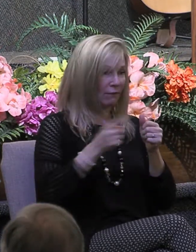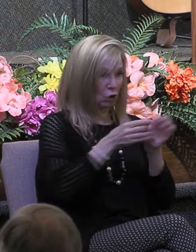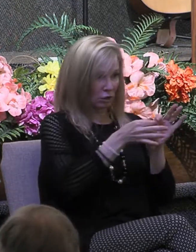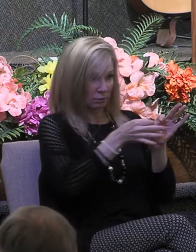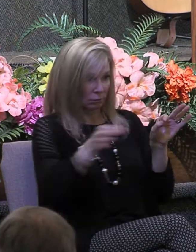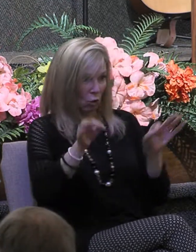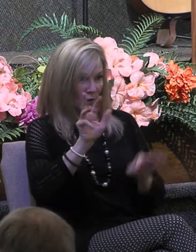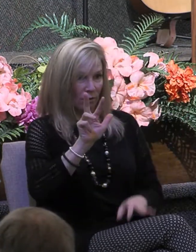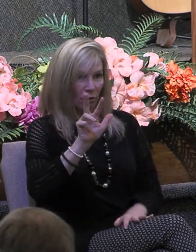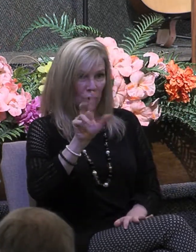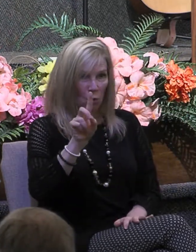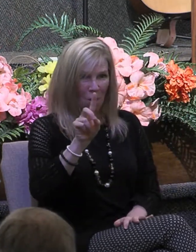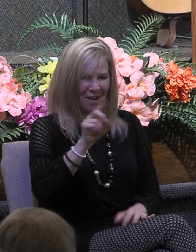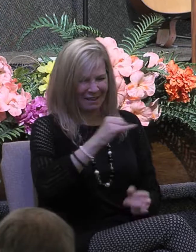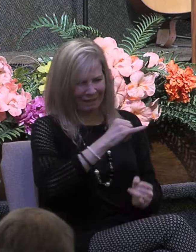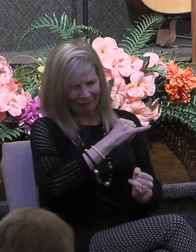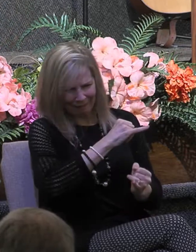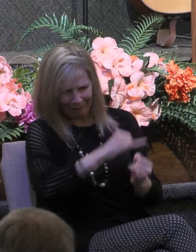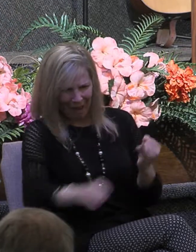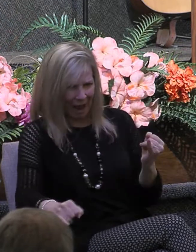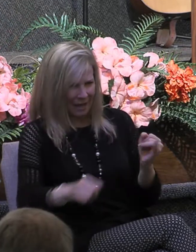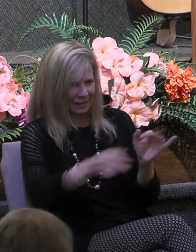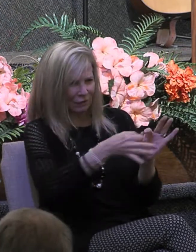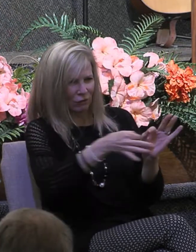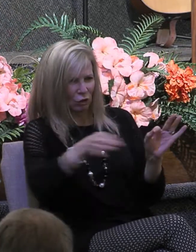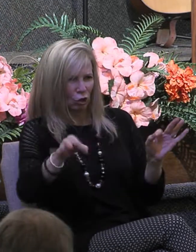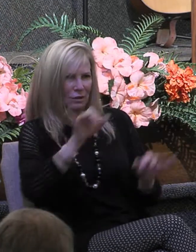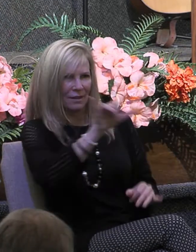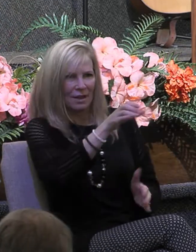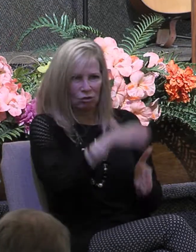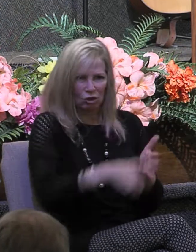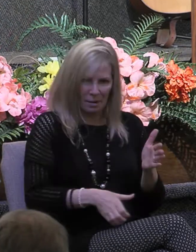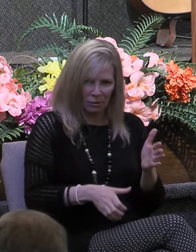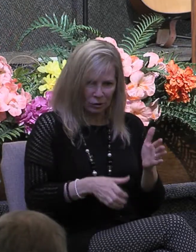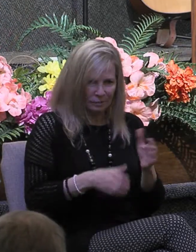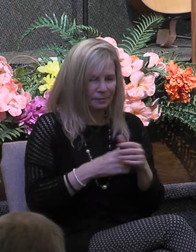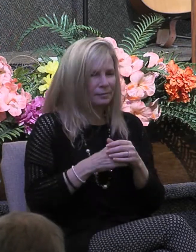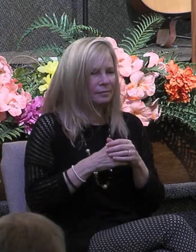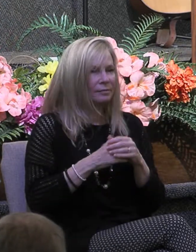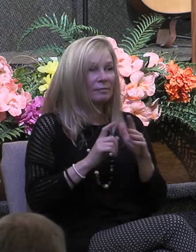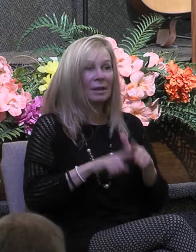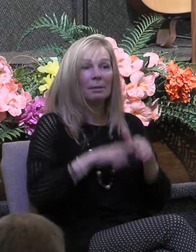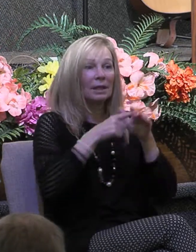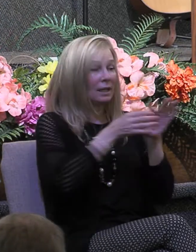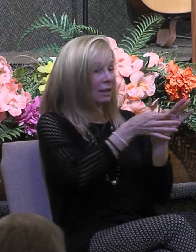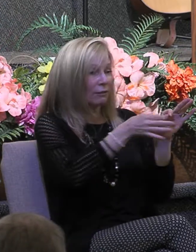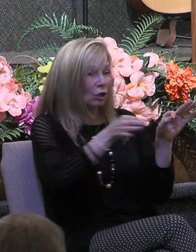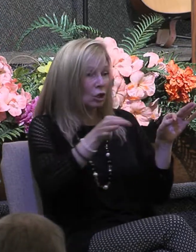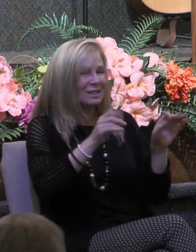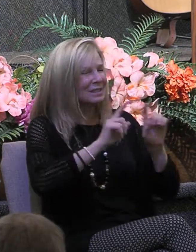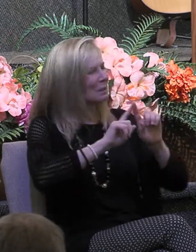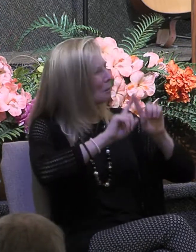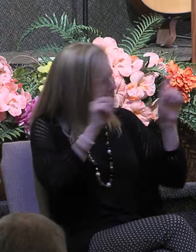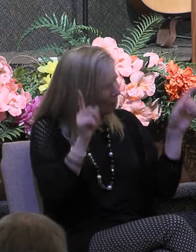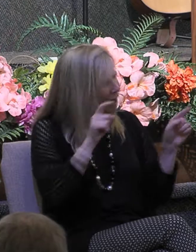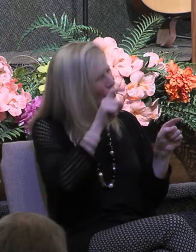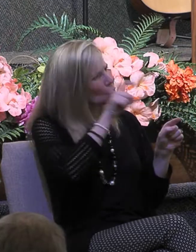12, the very last verse in that chapter. At the beginning of that verse, he said this, but earnestly desire